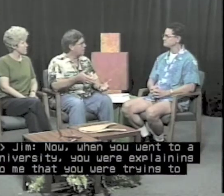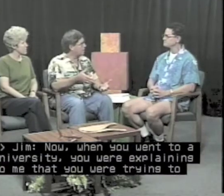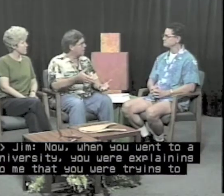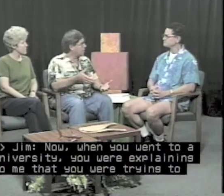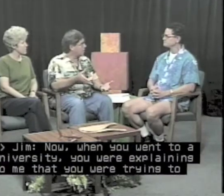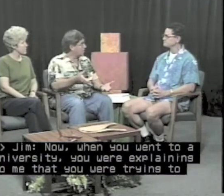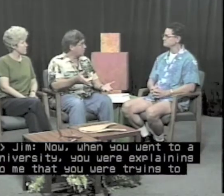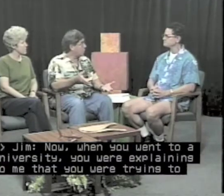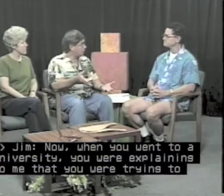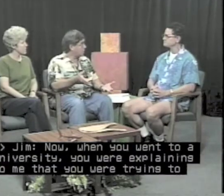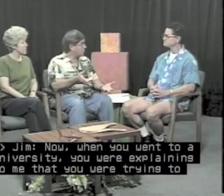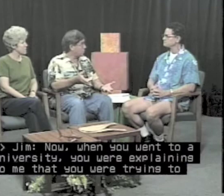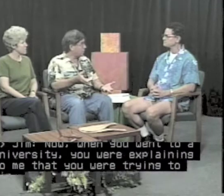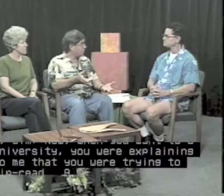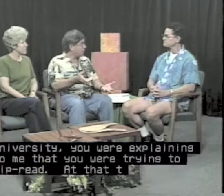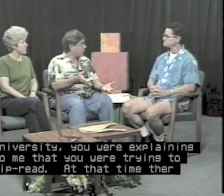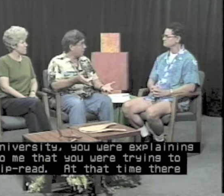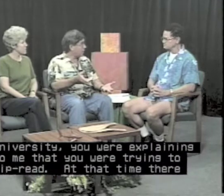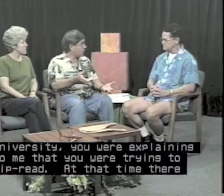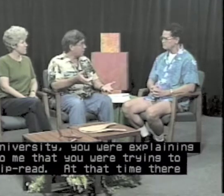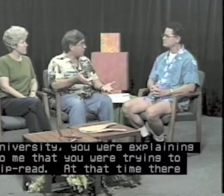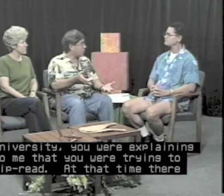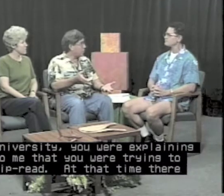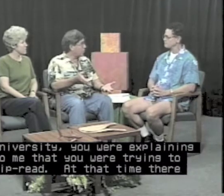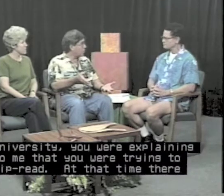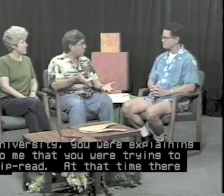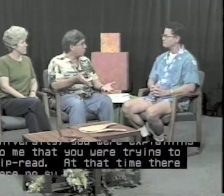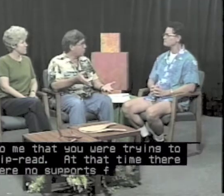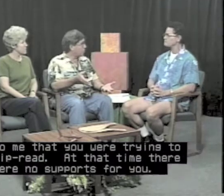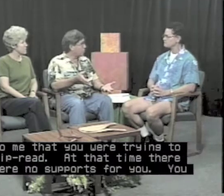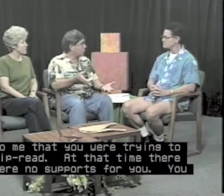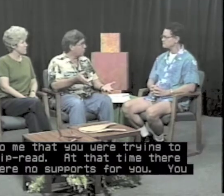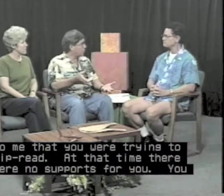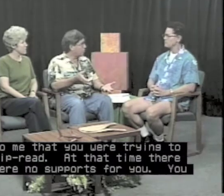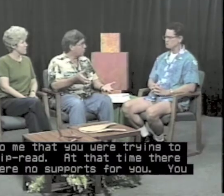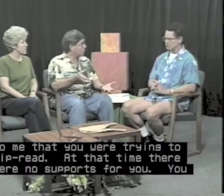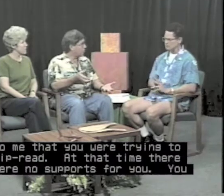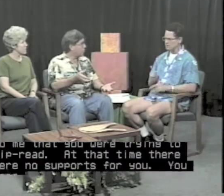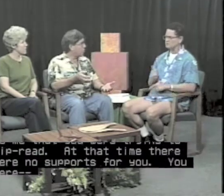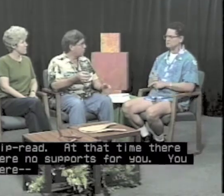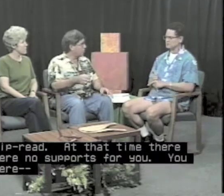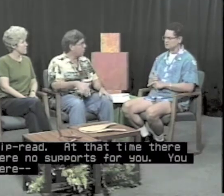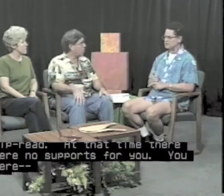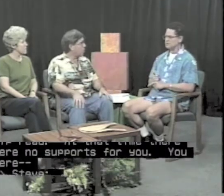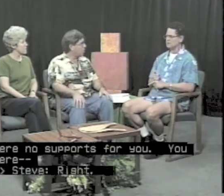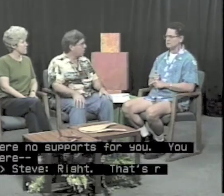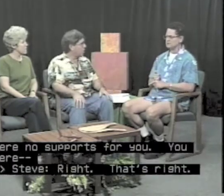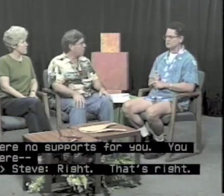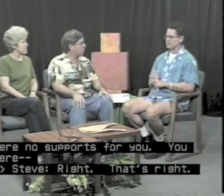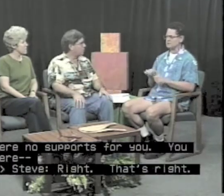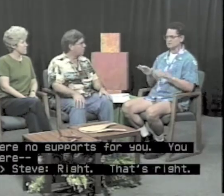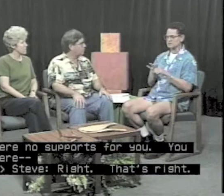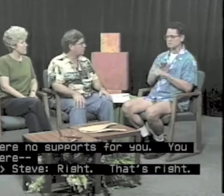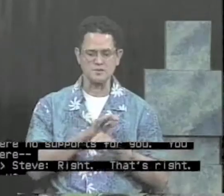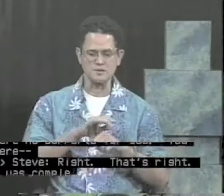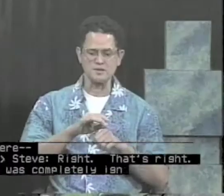you were trying to lip-read. At that time, there were no supports for you. Right. But I was completely